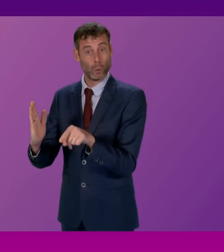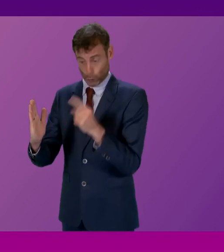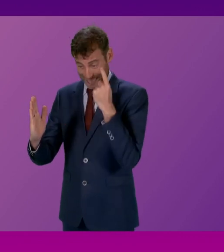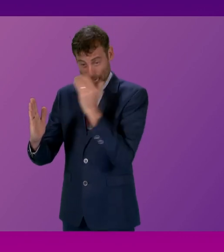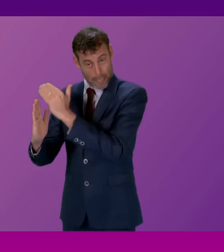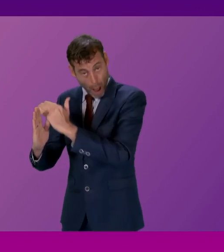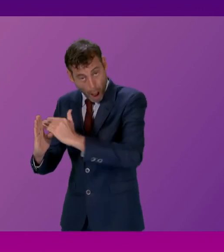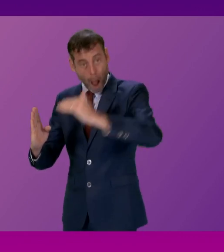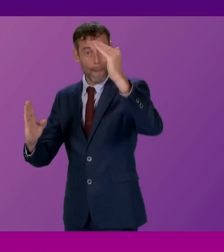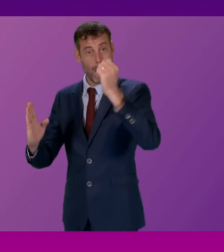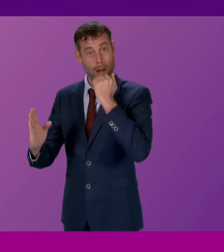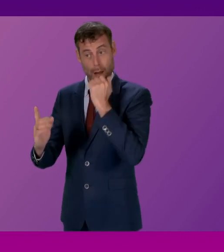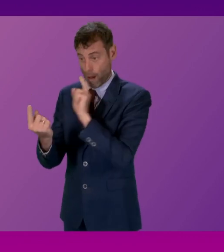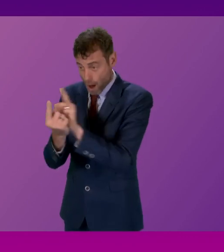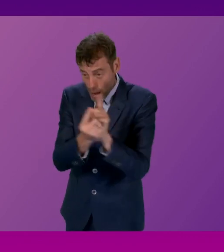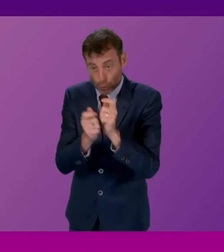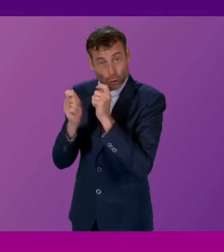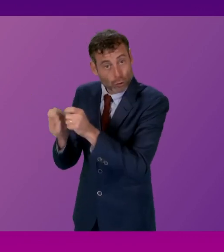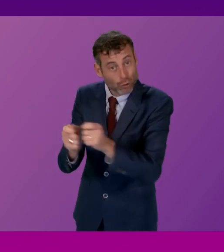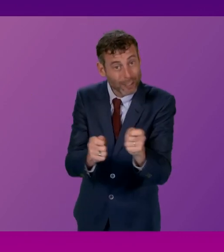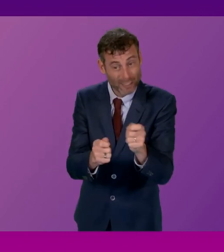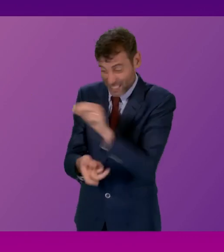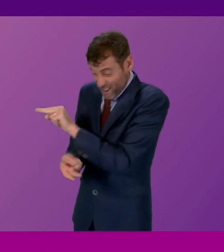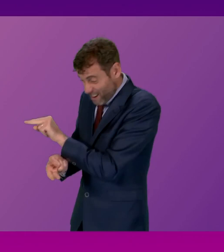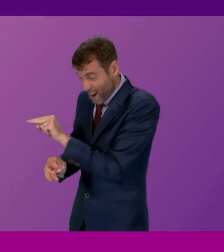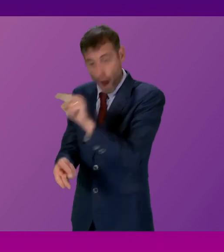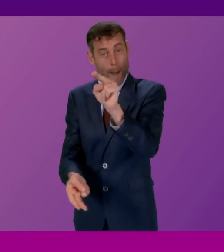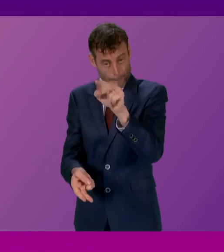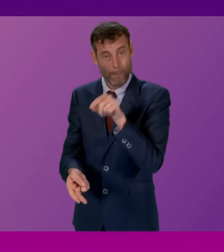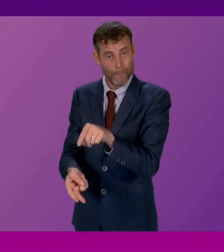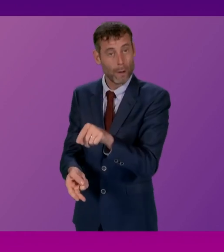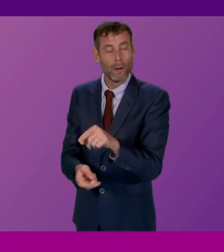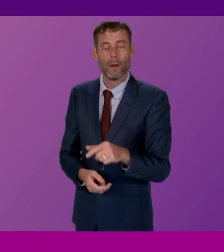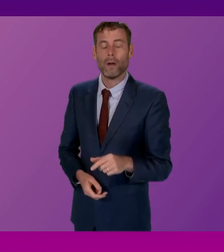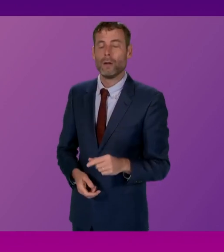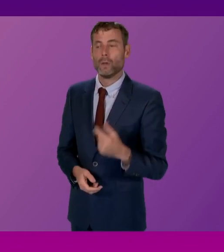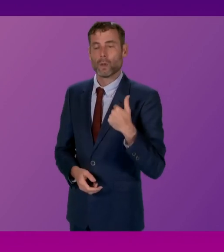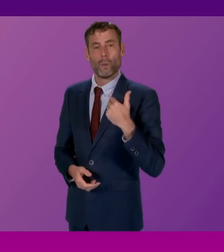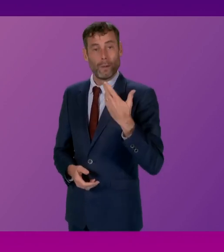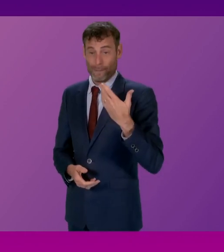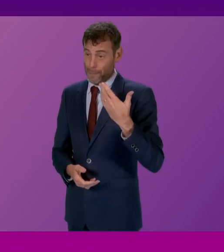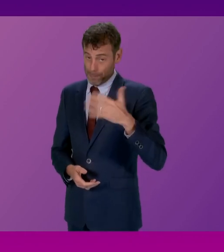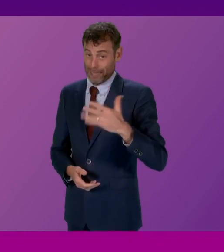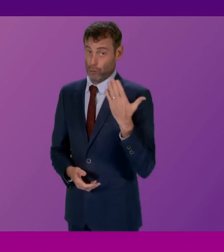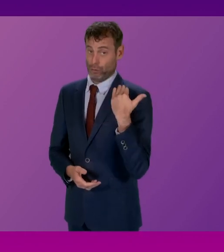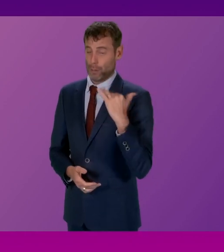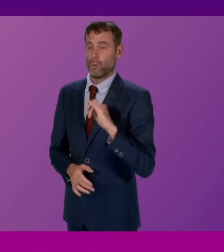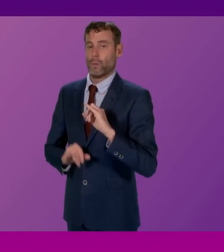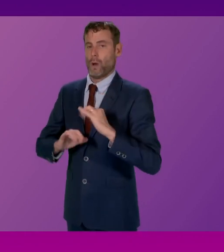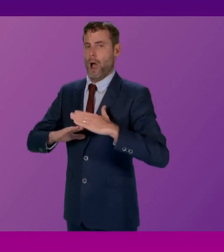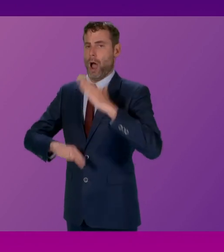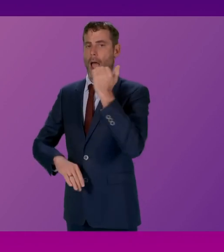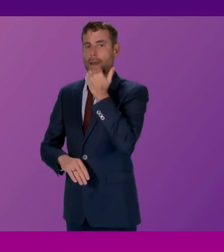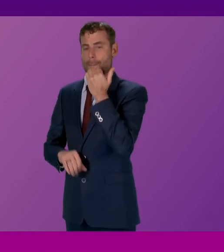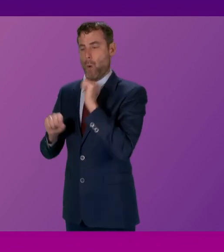also doing is making sure that we increase the workforce where we can. So we have had recently historically high levels of NHS